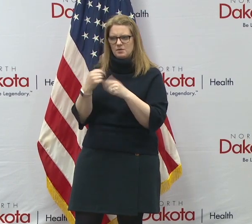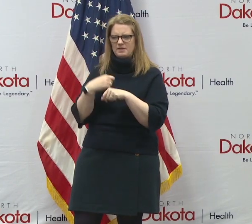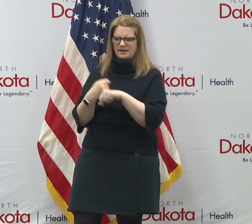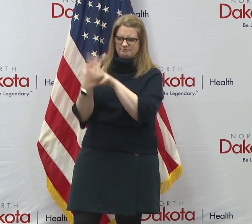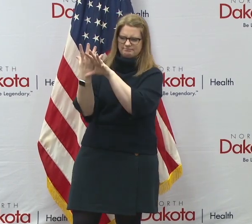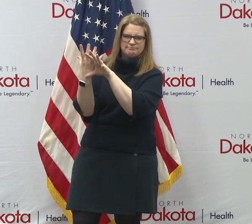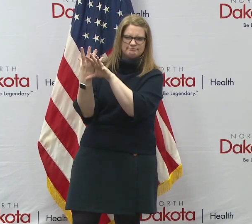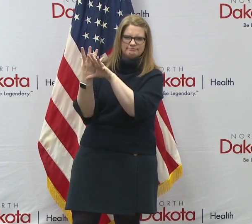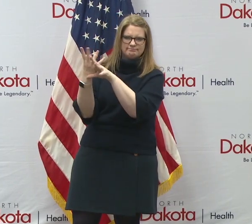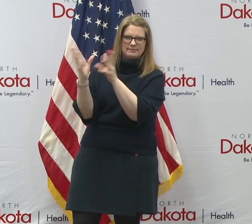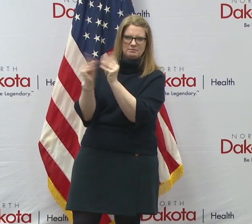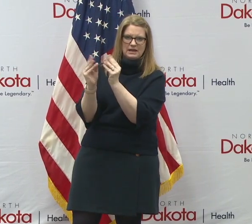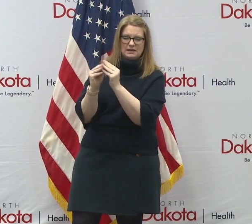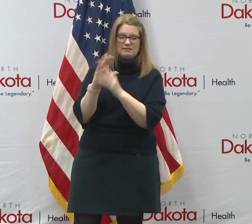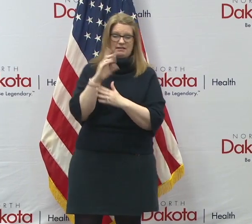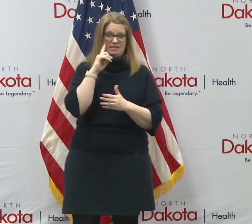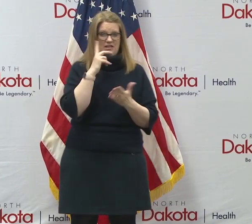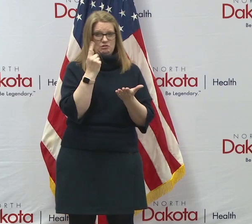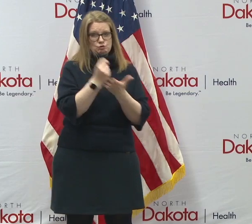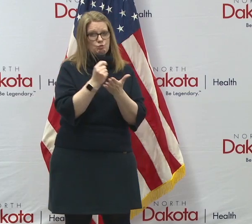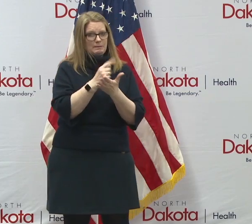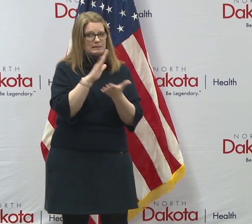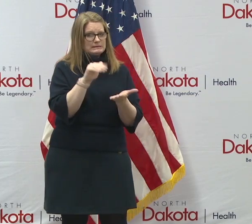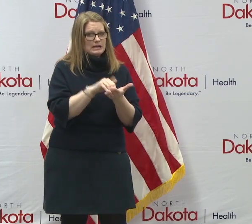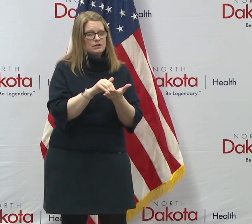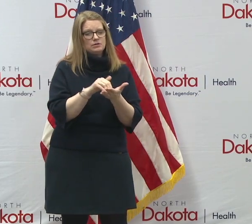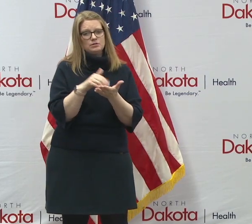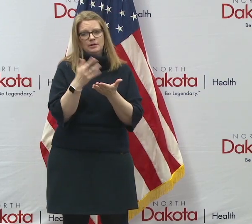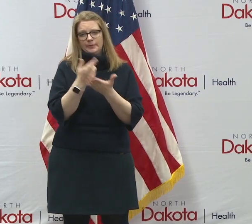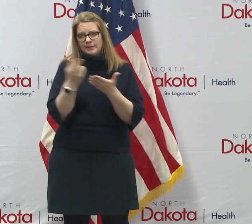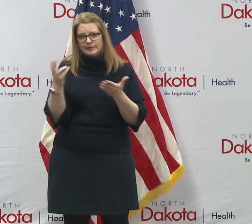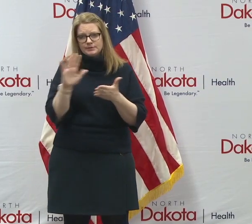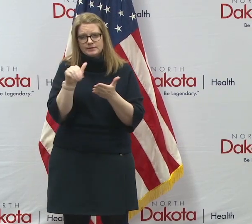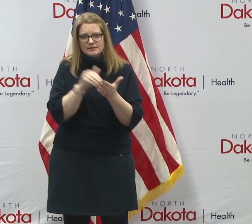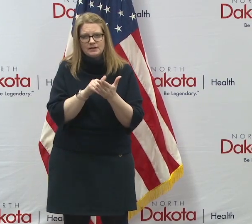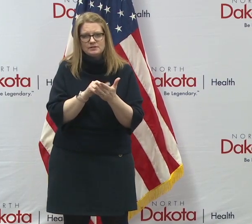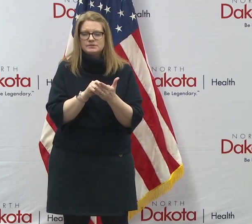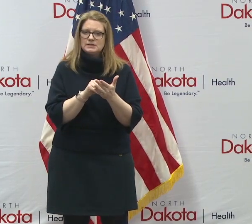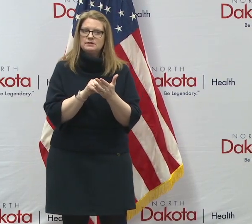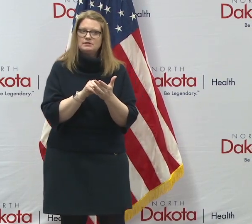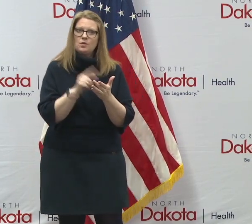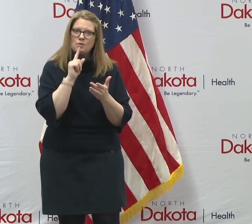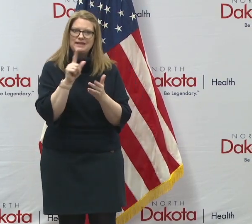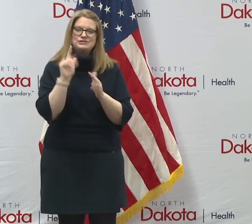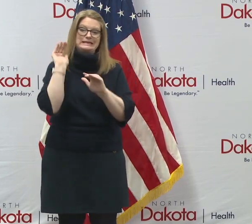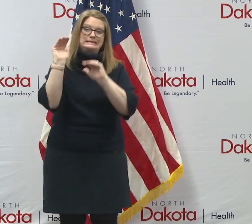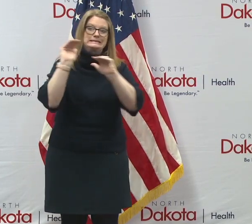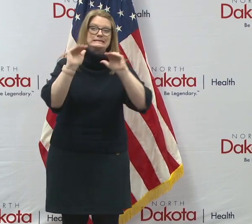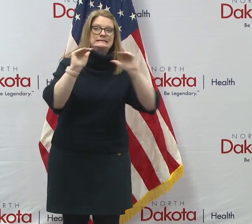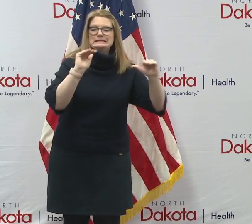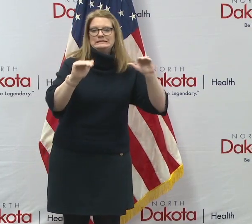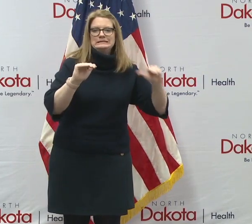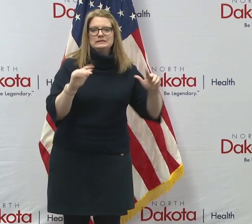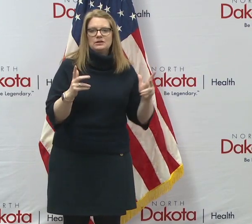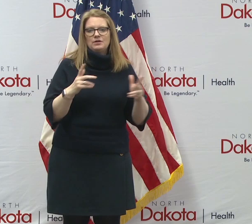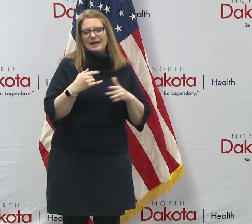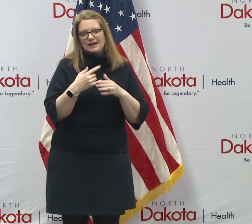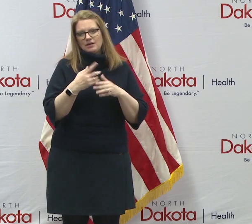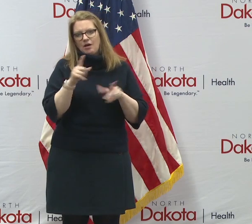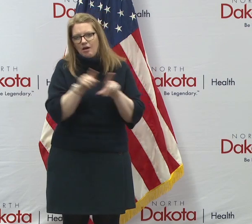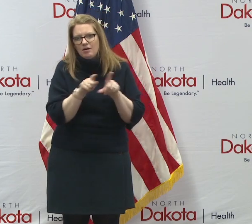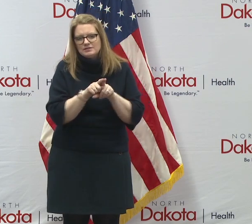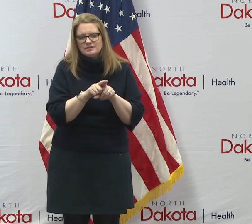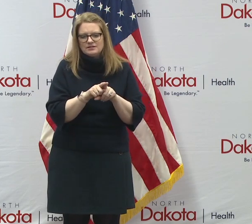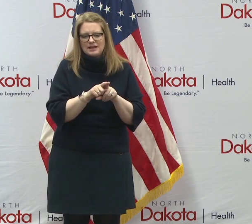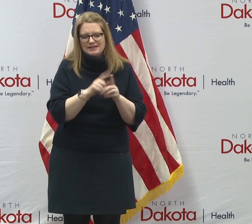assume all treatment centers and resources are working really hard to prevent people from, you know, contracting COVID while they're there. But,